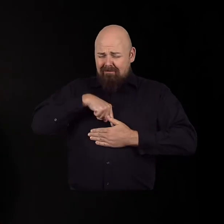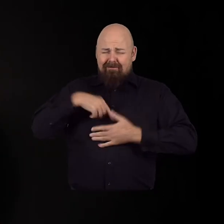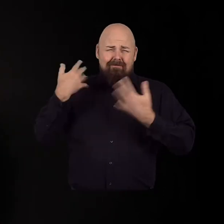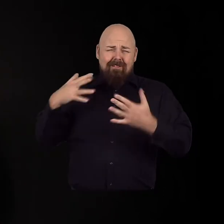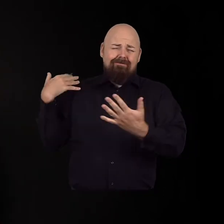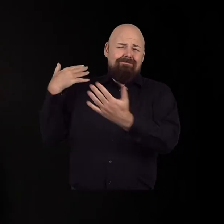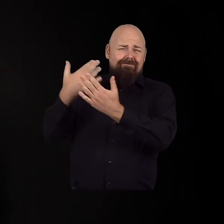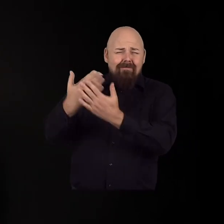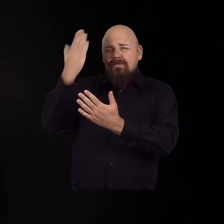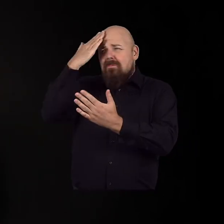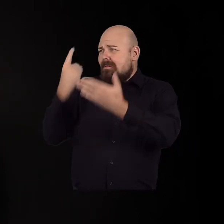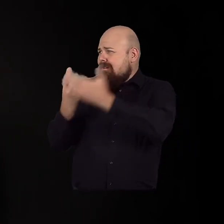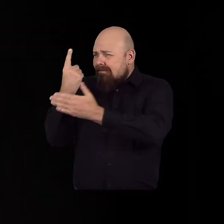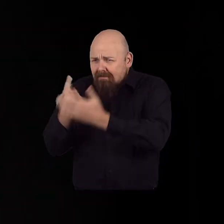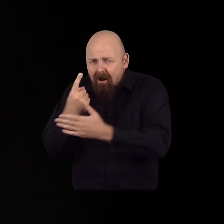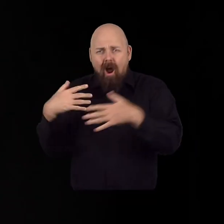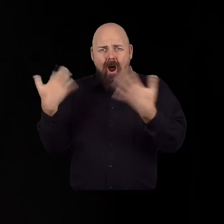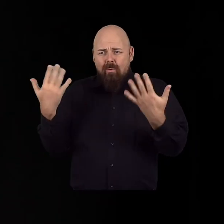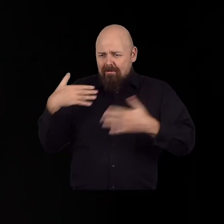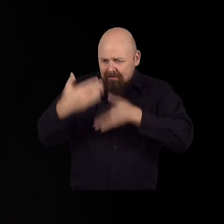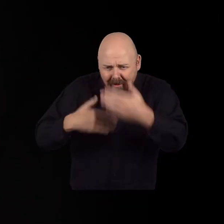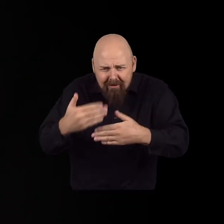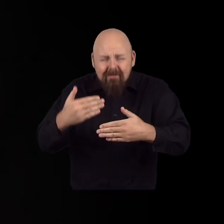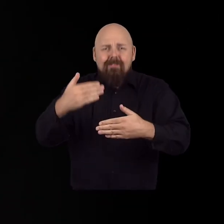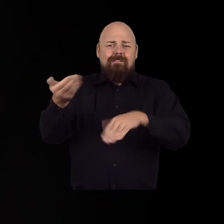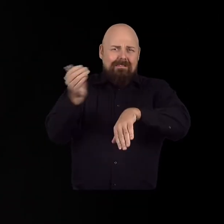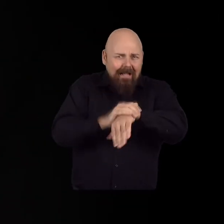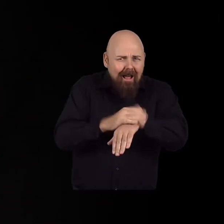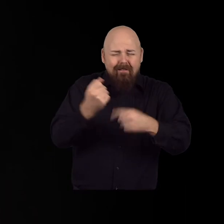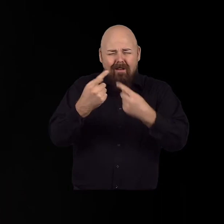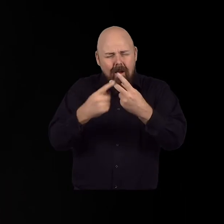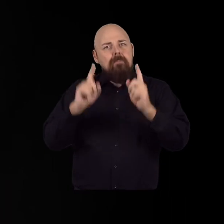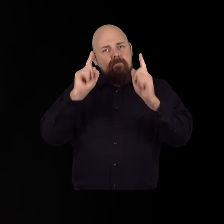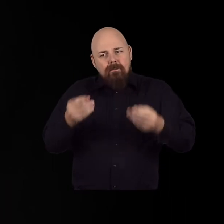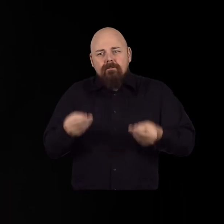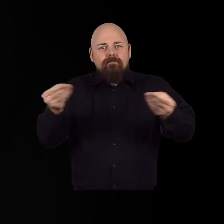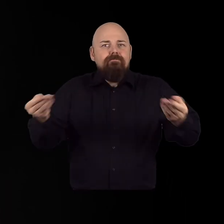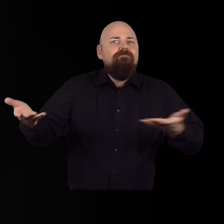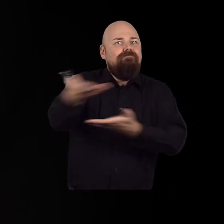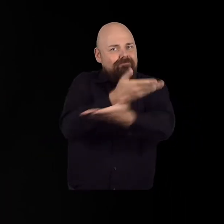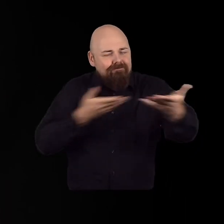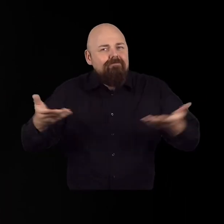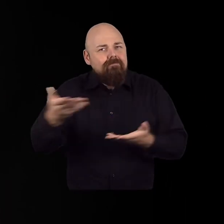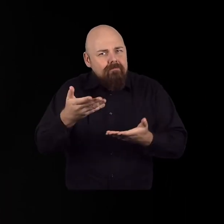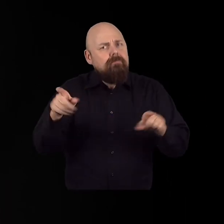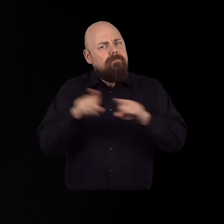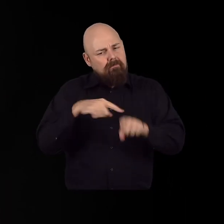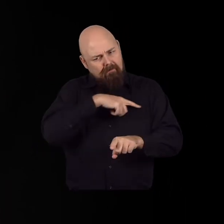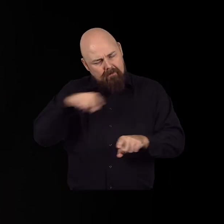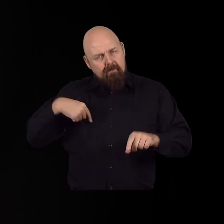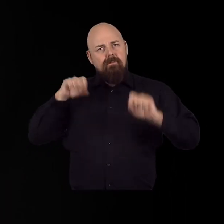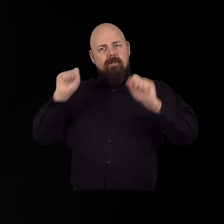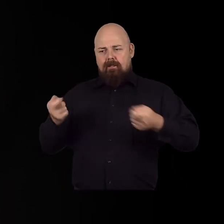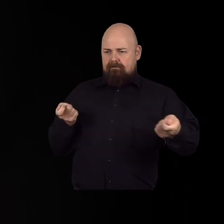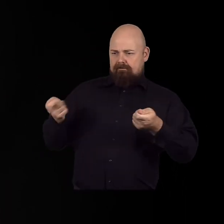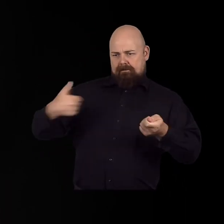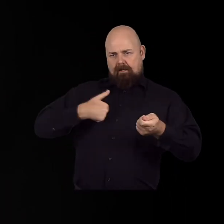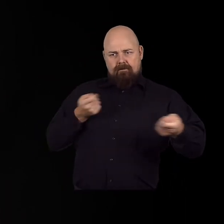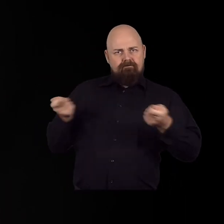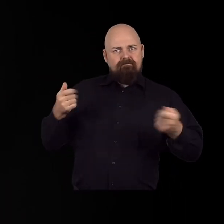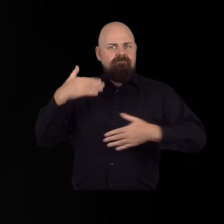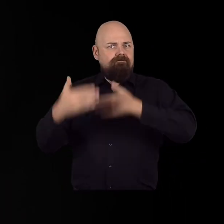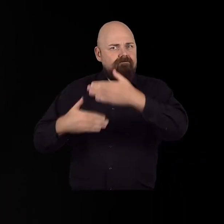along the way. We need to share our knowledge and information, coordinate amongst